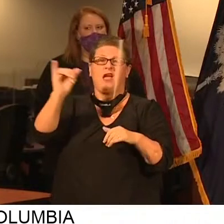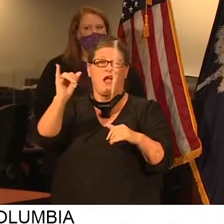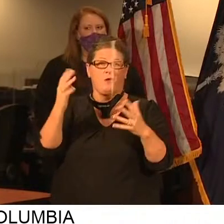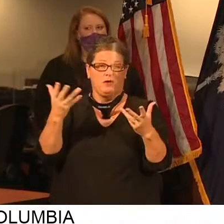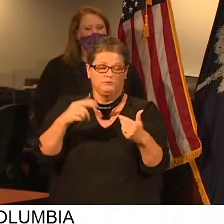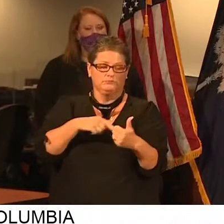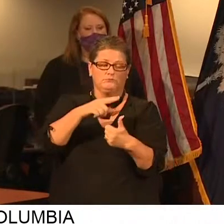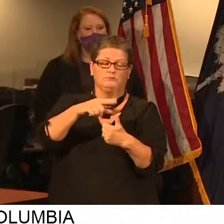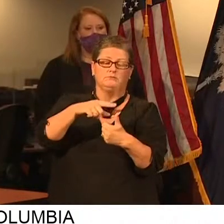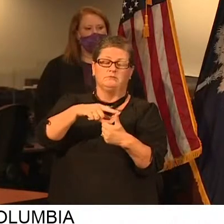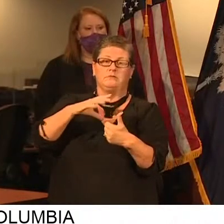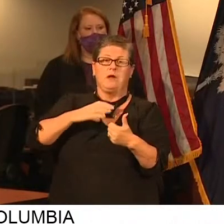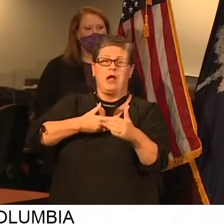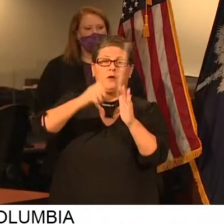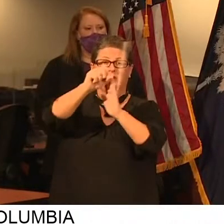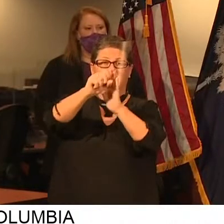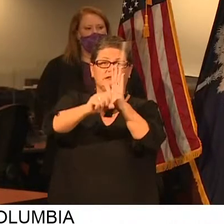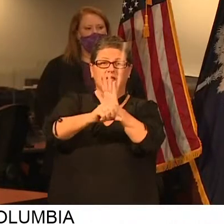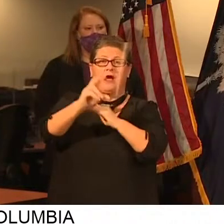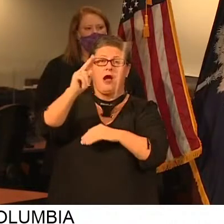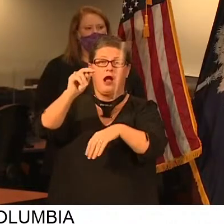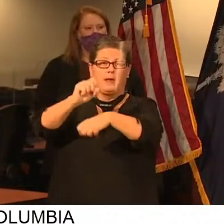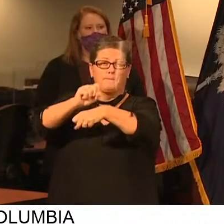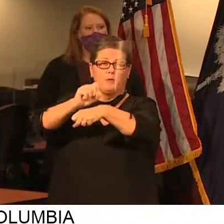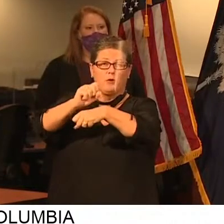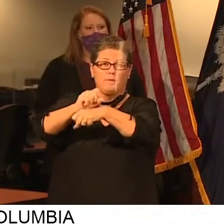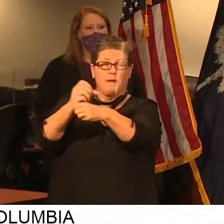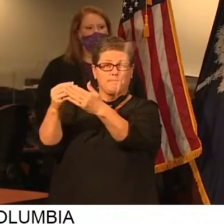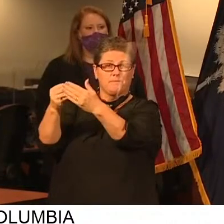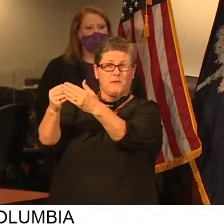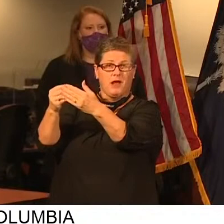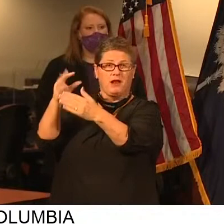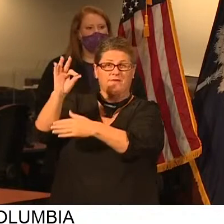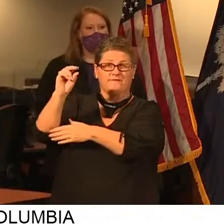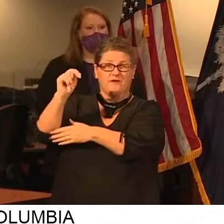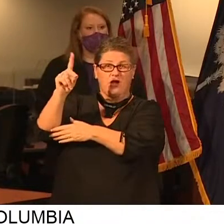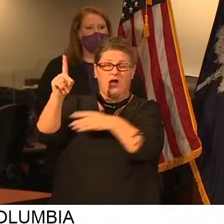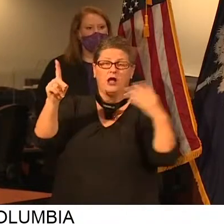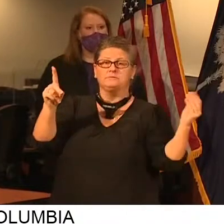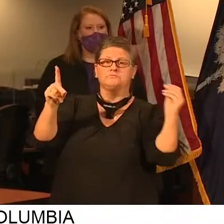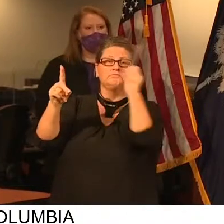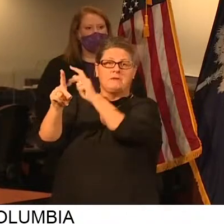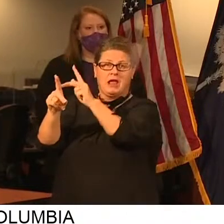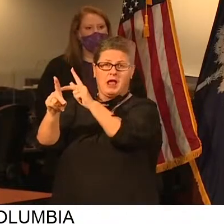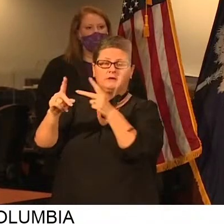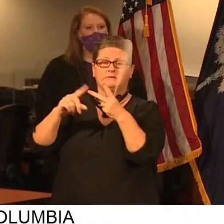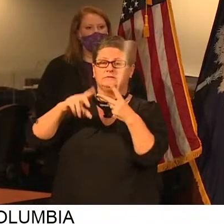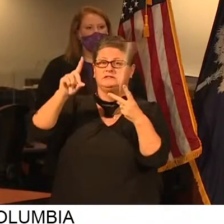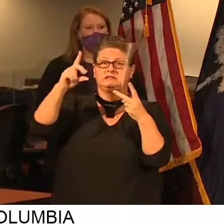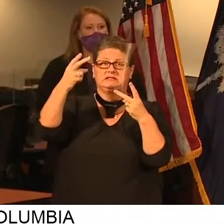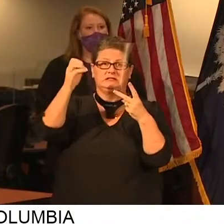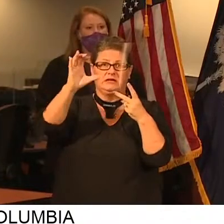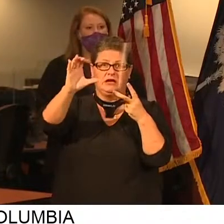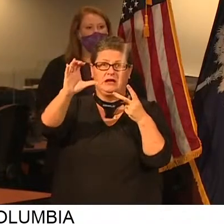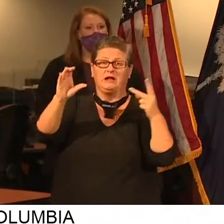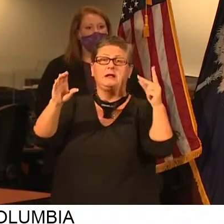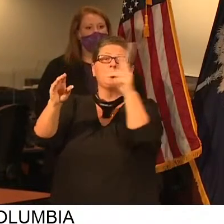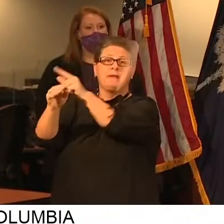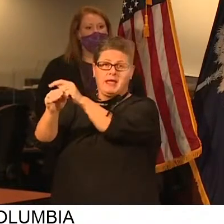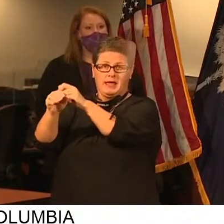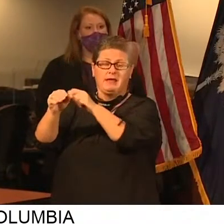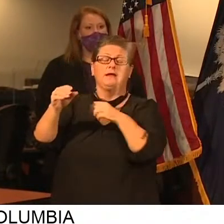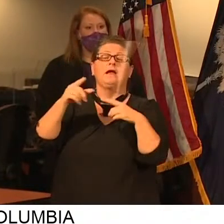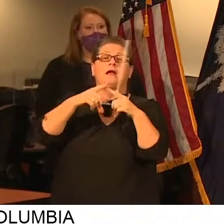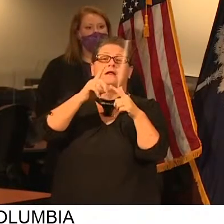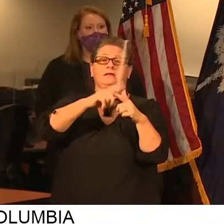replenishing our state's unemployment trust fund, providing resources to DHEC and the Medical University